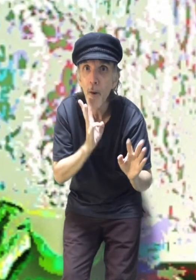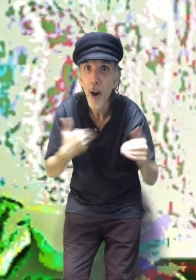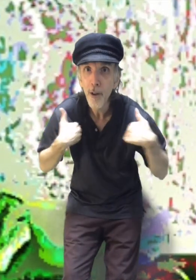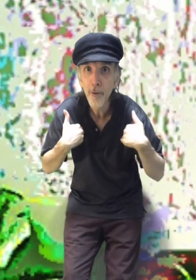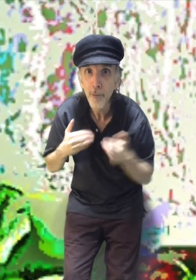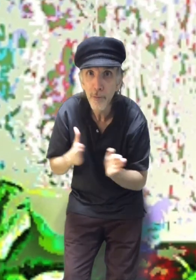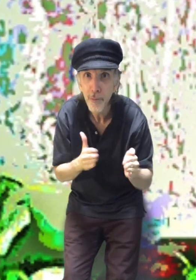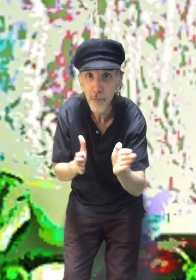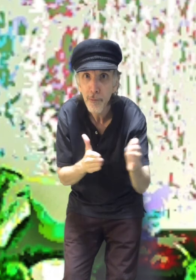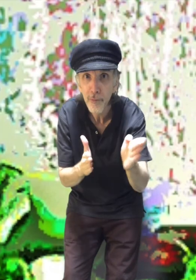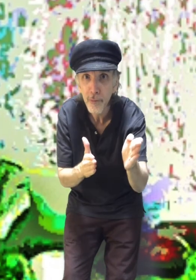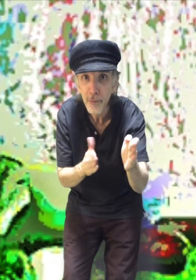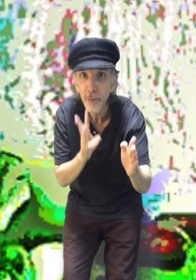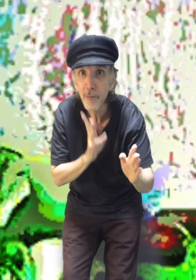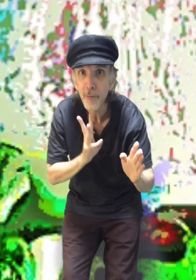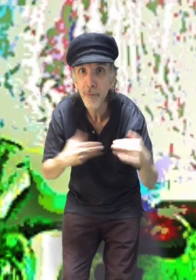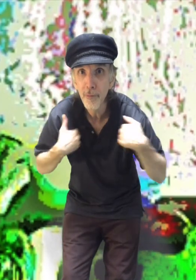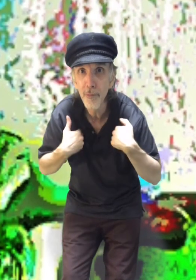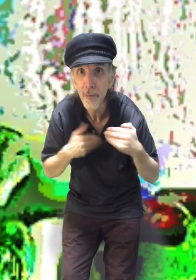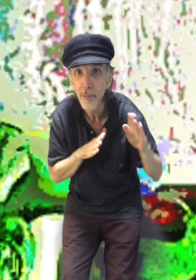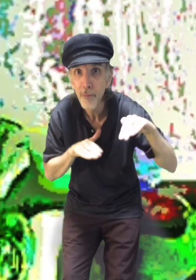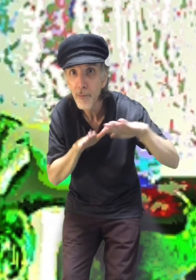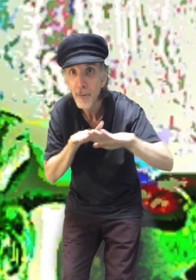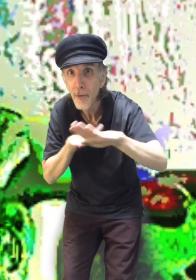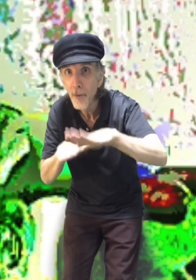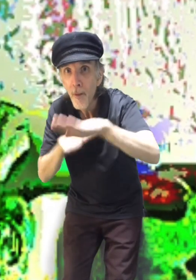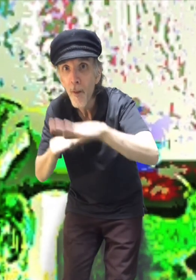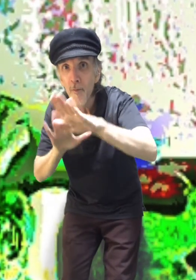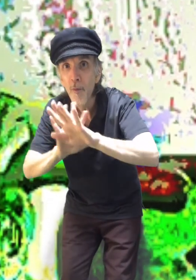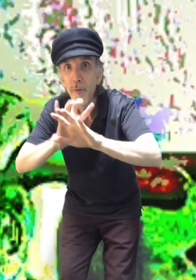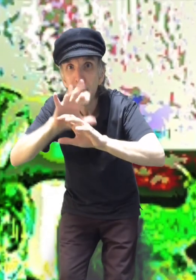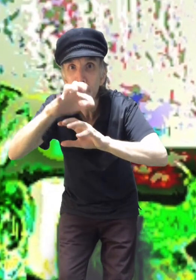and mammals thrived throughout the world.